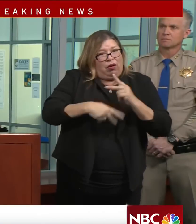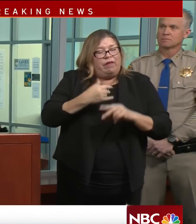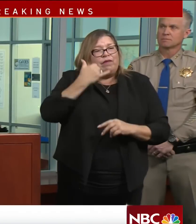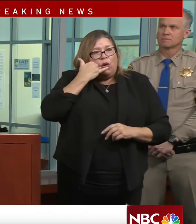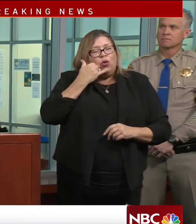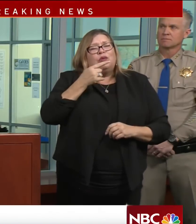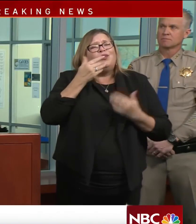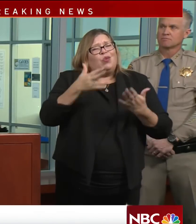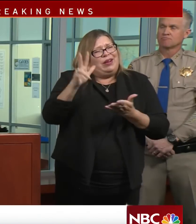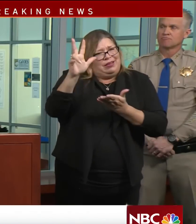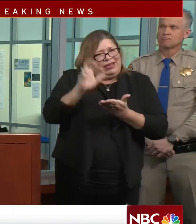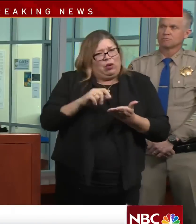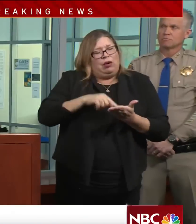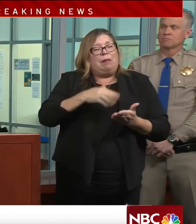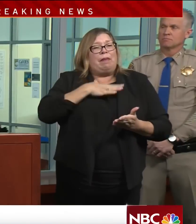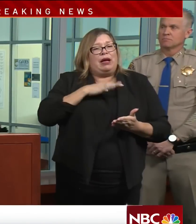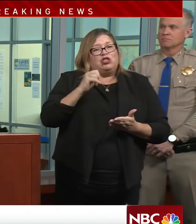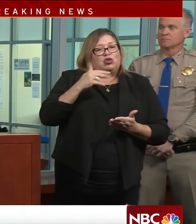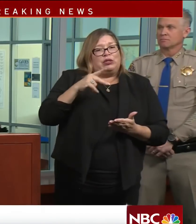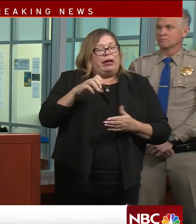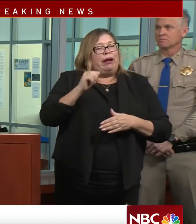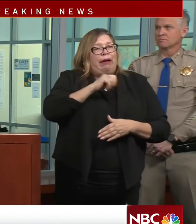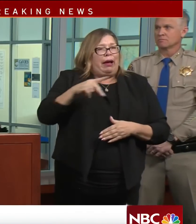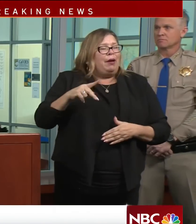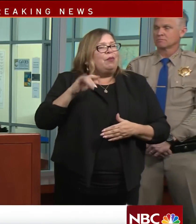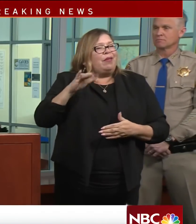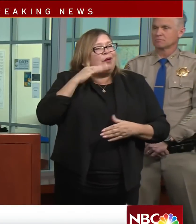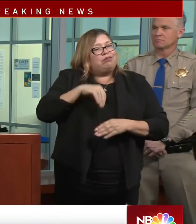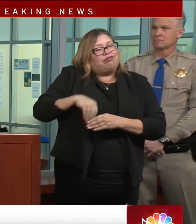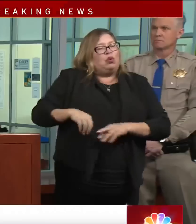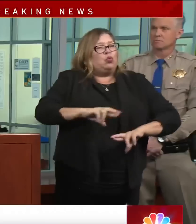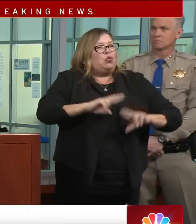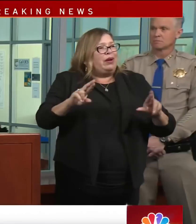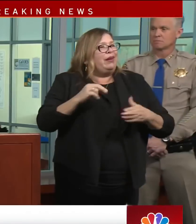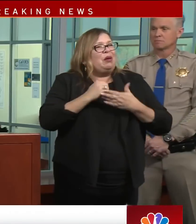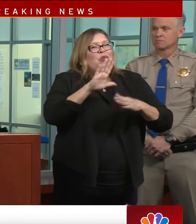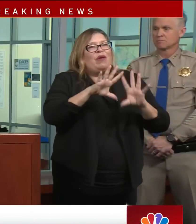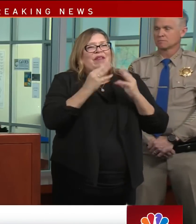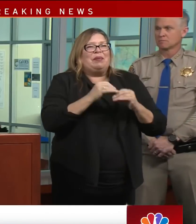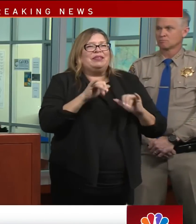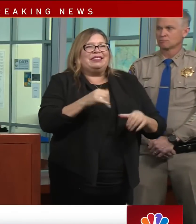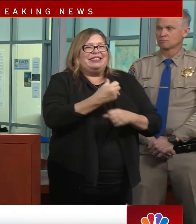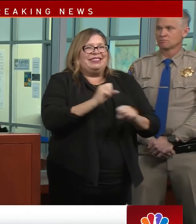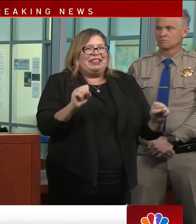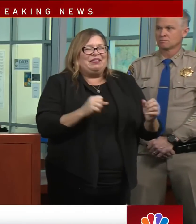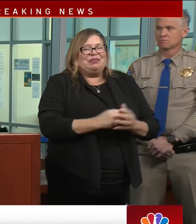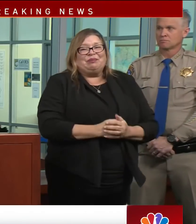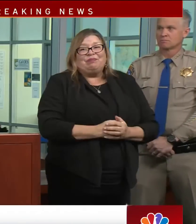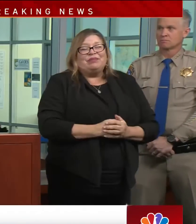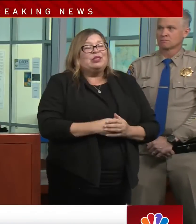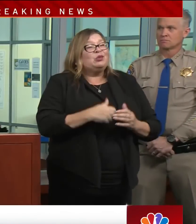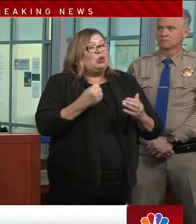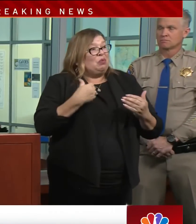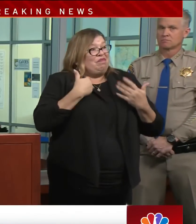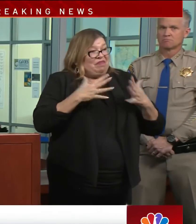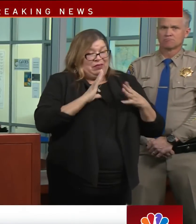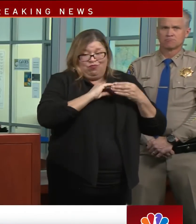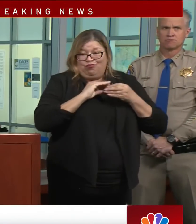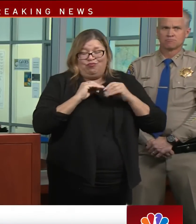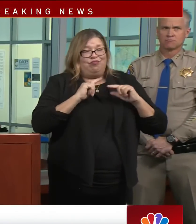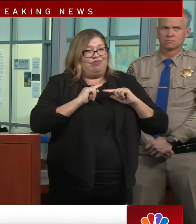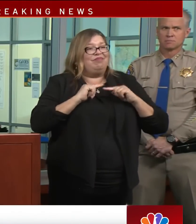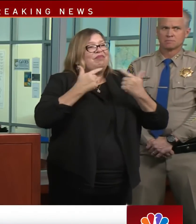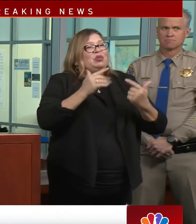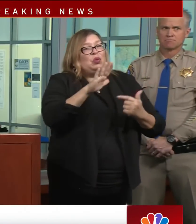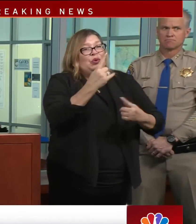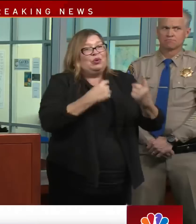in the toolbox to make your family as safe as possible. So with that, I've heard from the team here, happy to answer any questions that you may